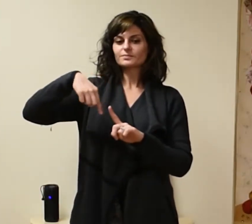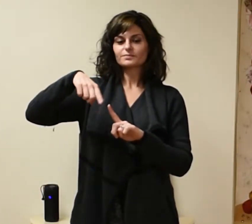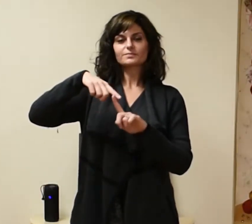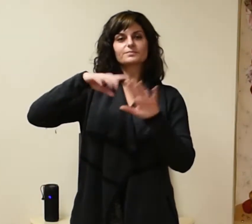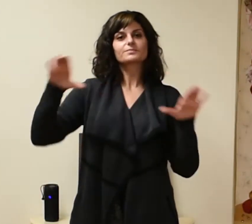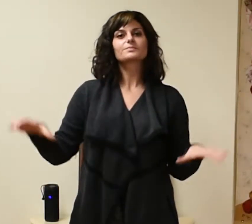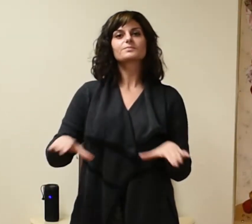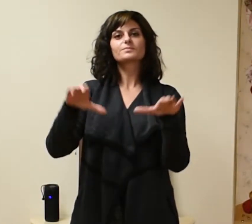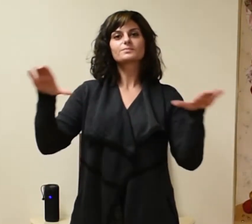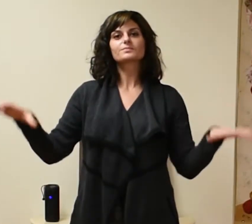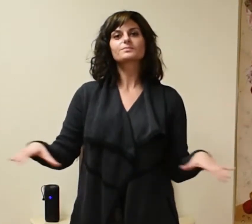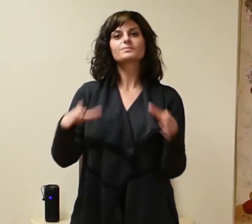is done.